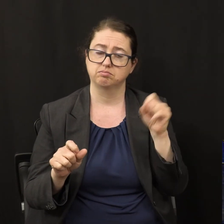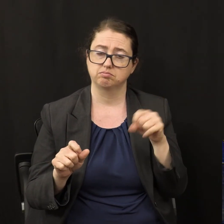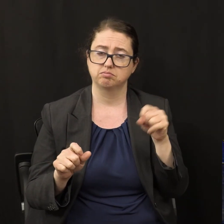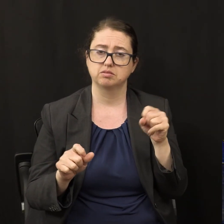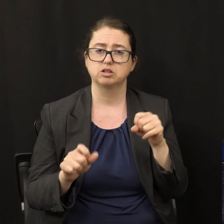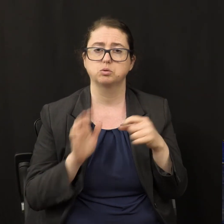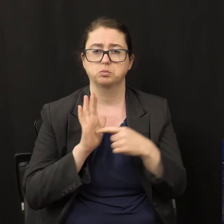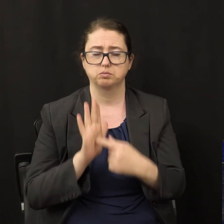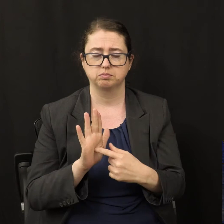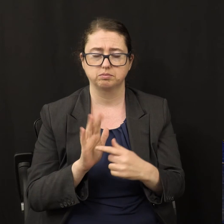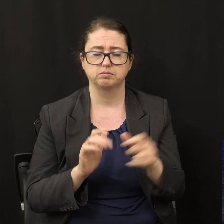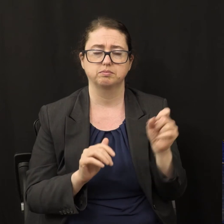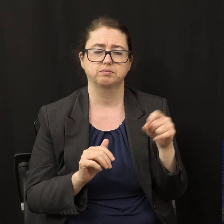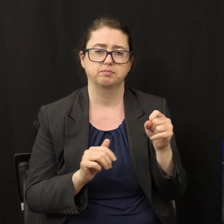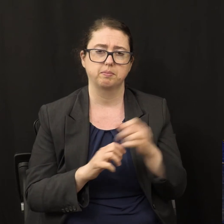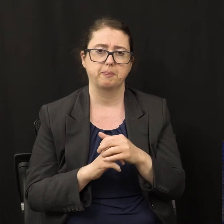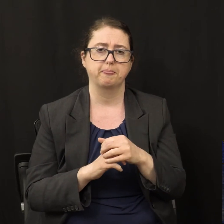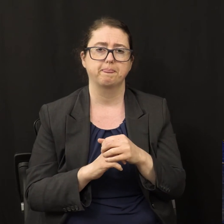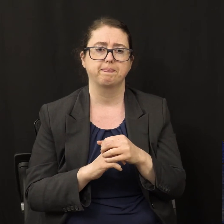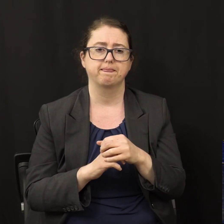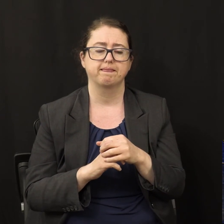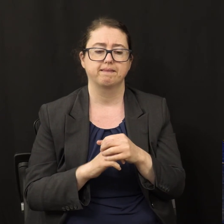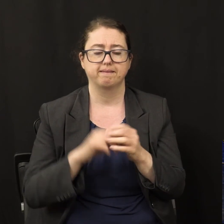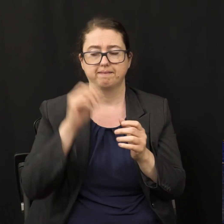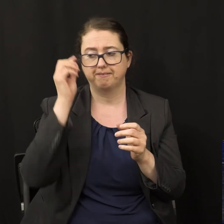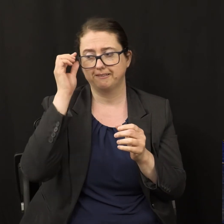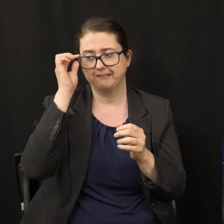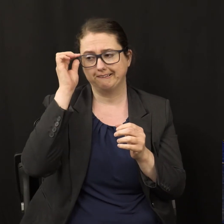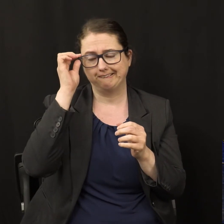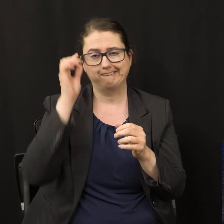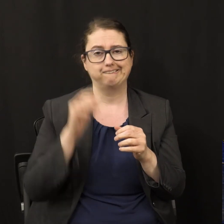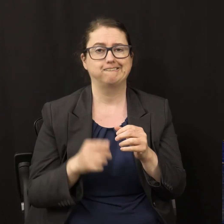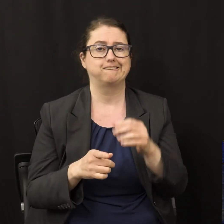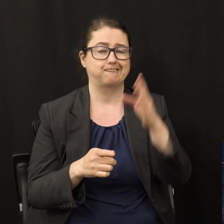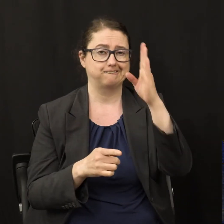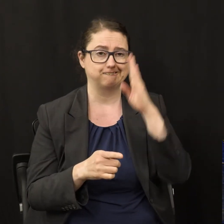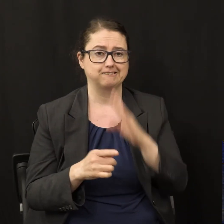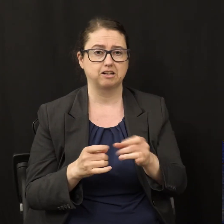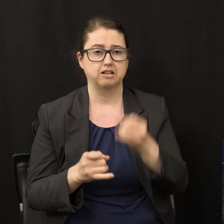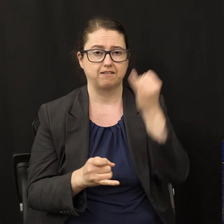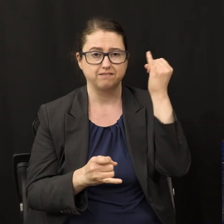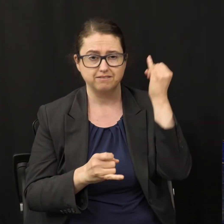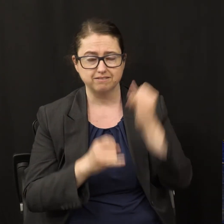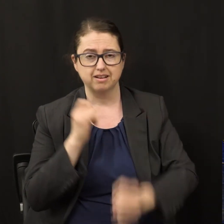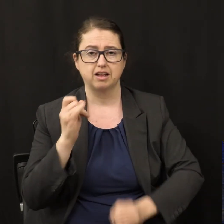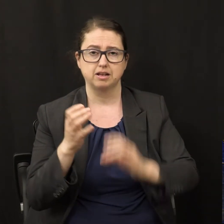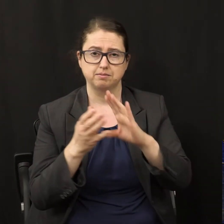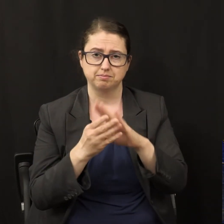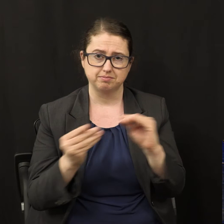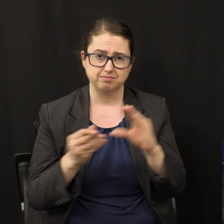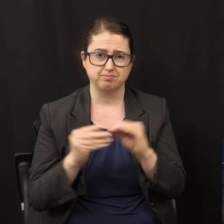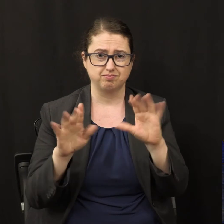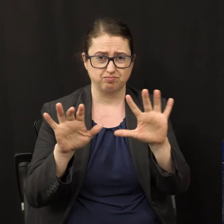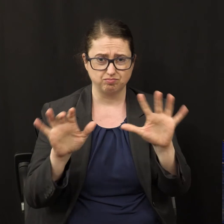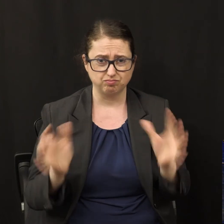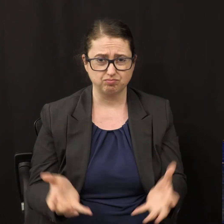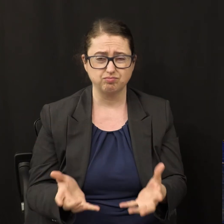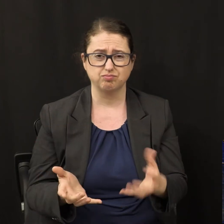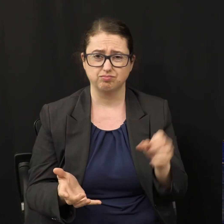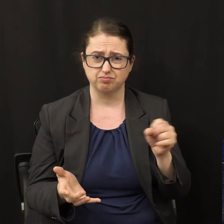And so, this is God's final message to the world. Of course, intensified